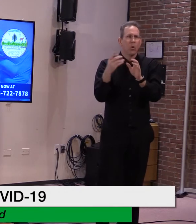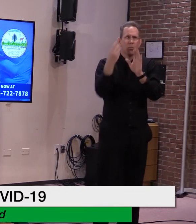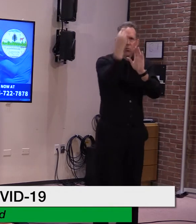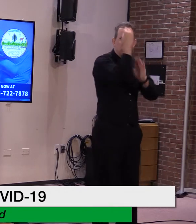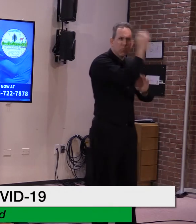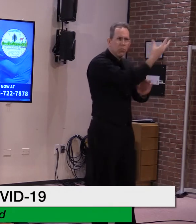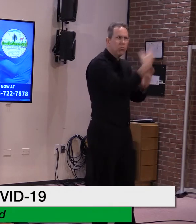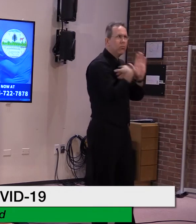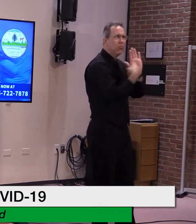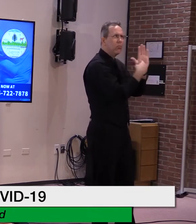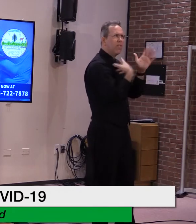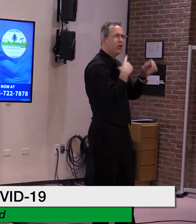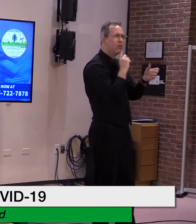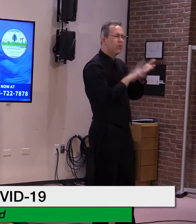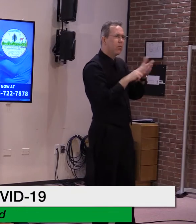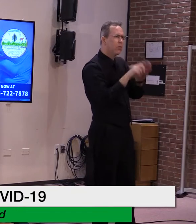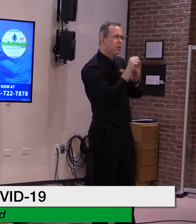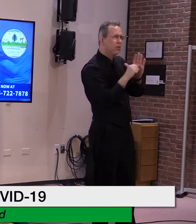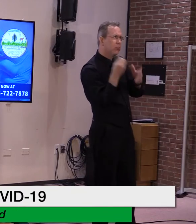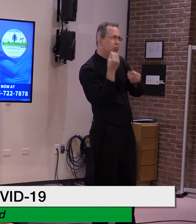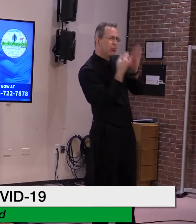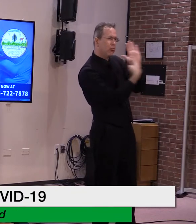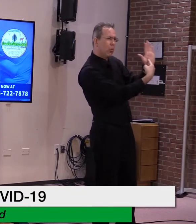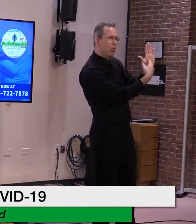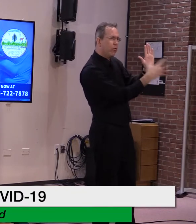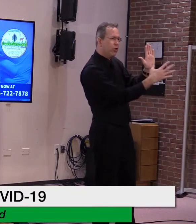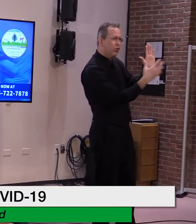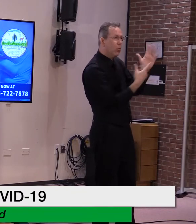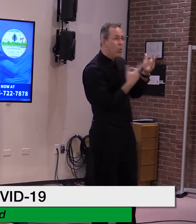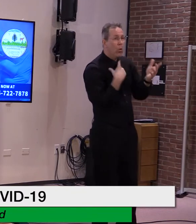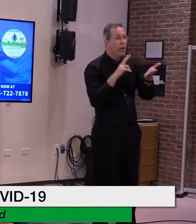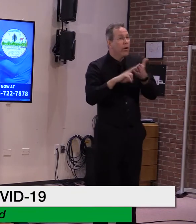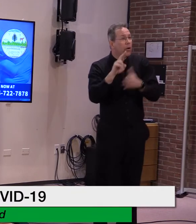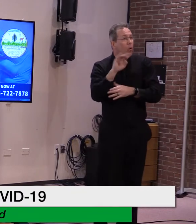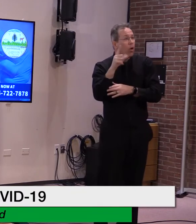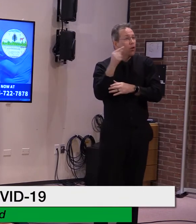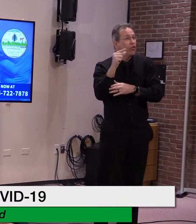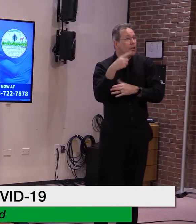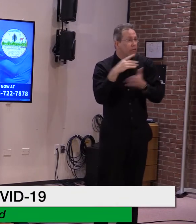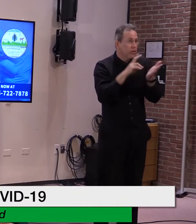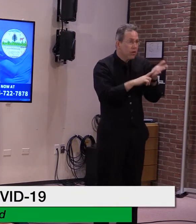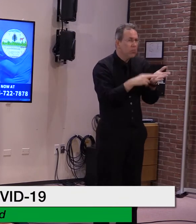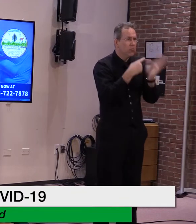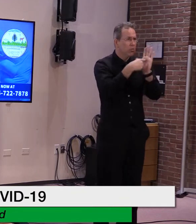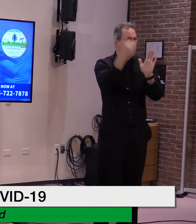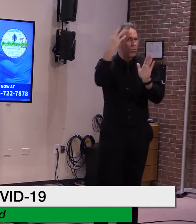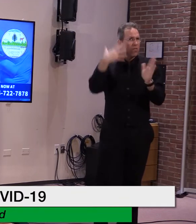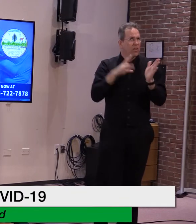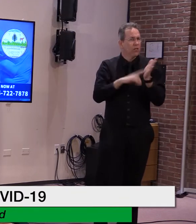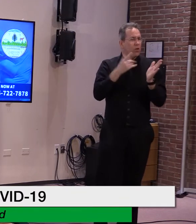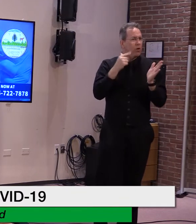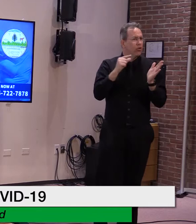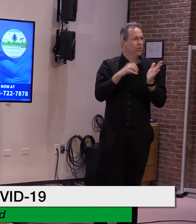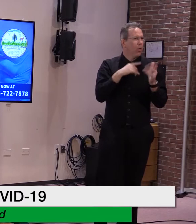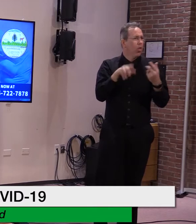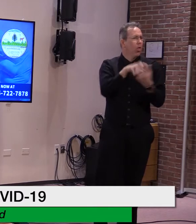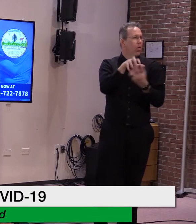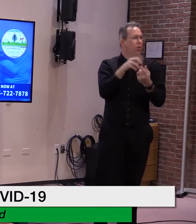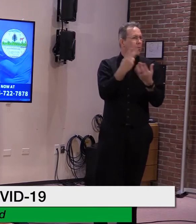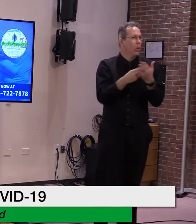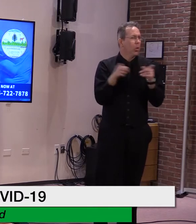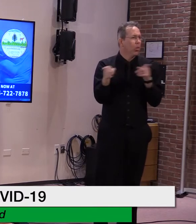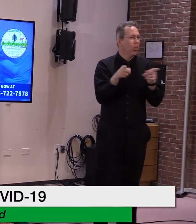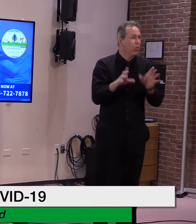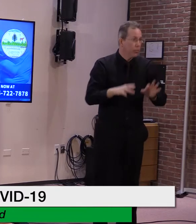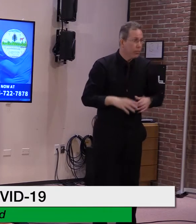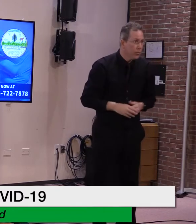Walgreens is walgreens.com. We are working to ensure there are vaccination sites in each district